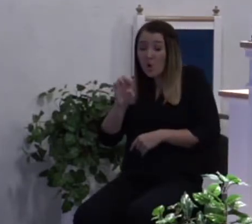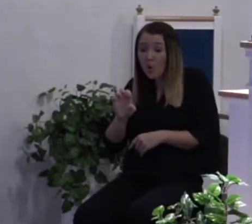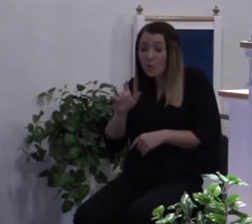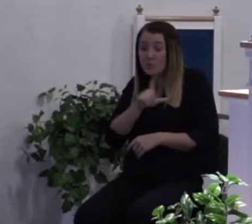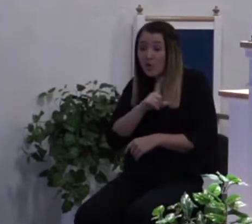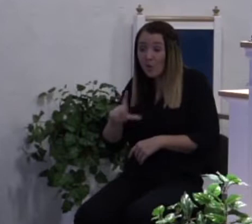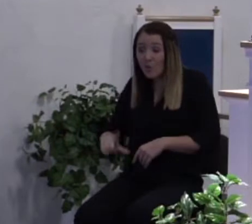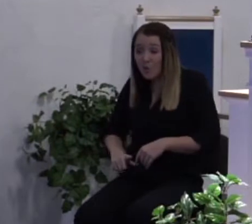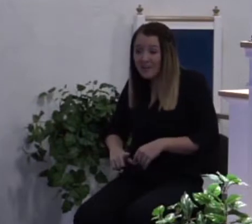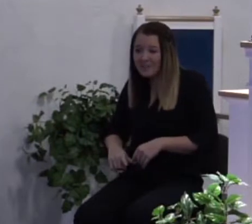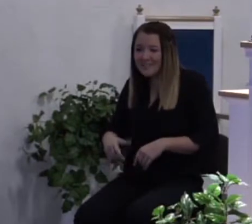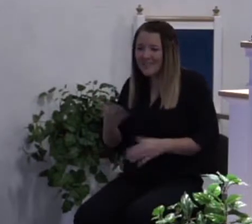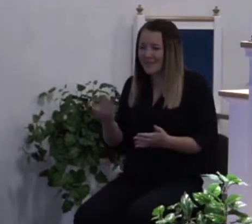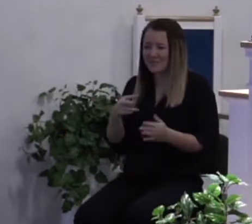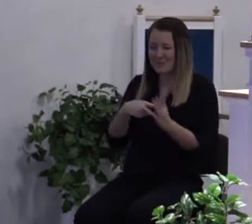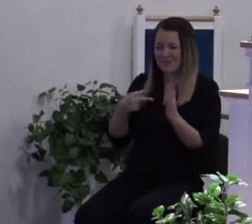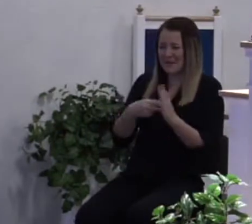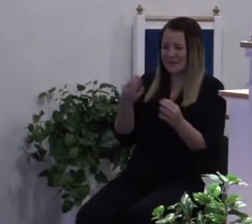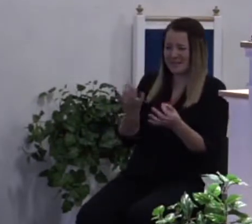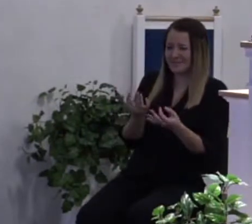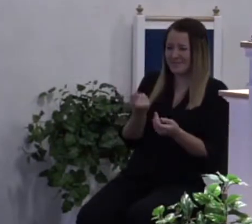Like that was supposed to mean something to God. Not you sister Rose.